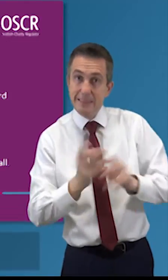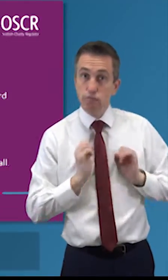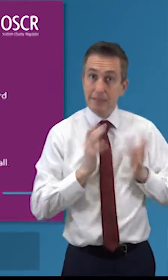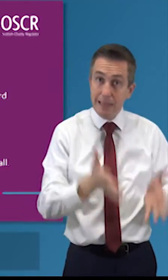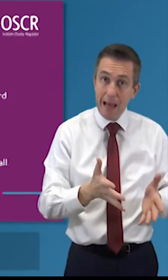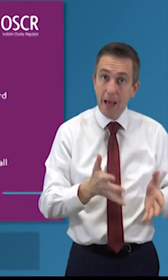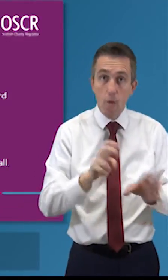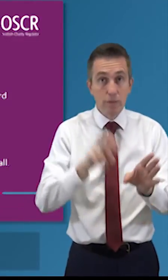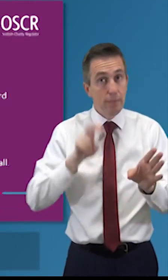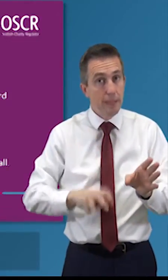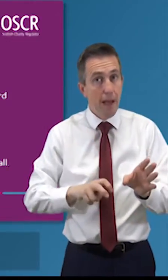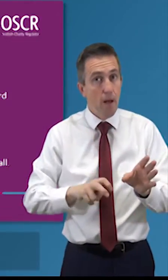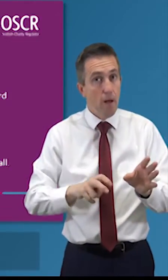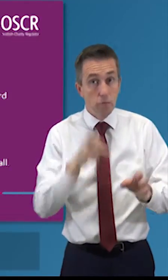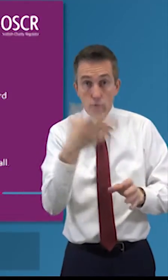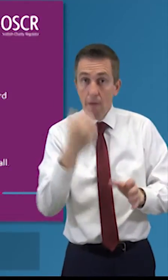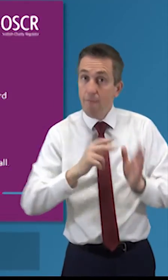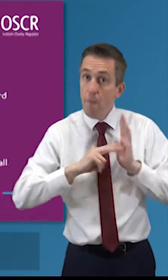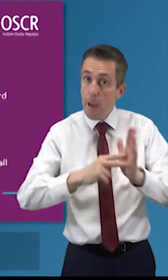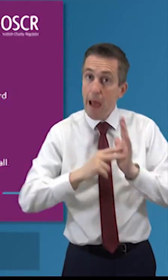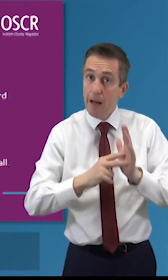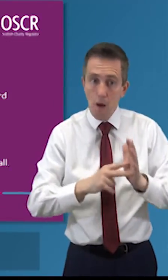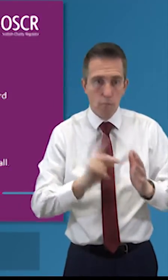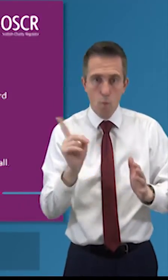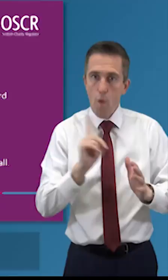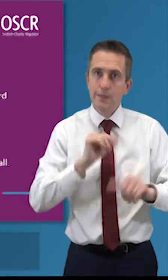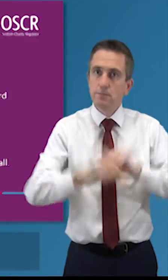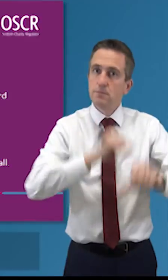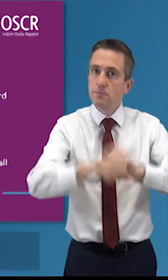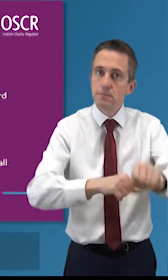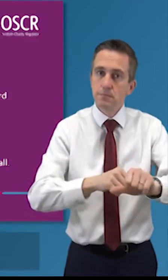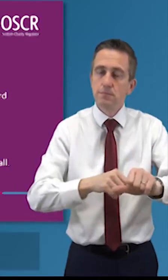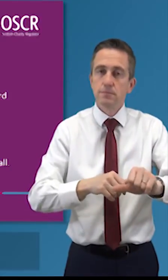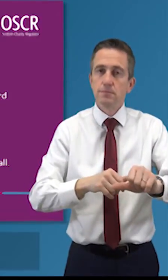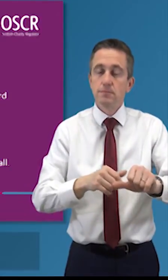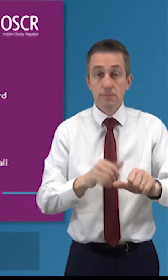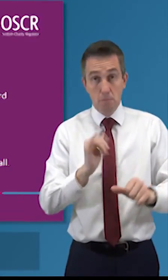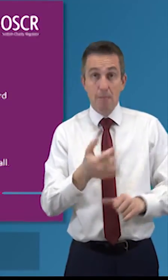retire move on do you know what will happen next that might be one of your key risks